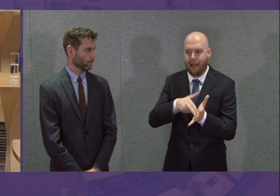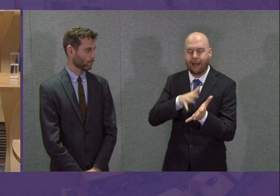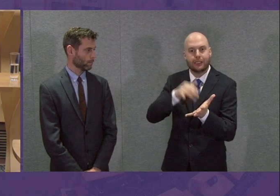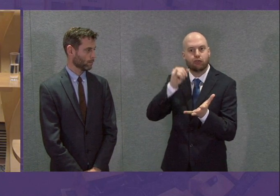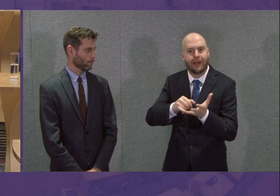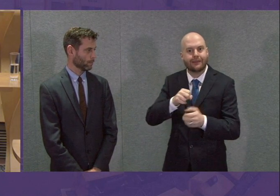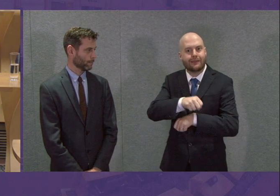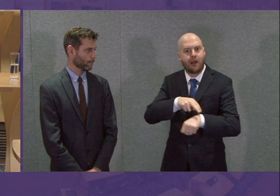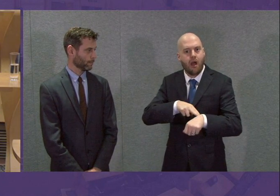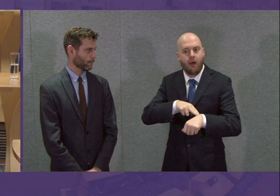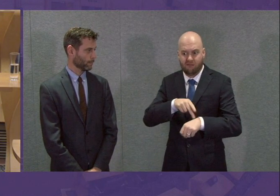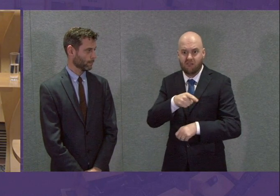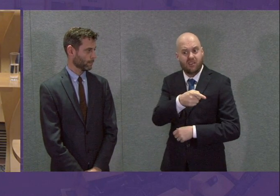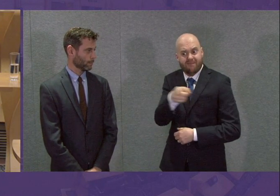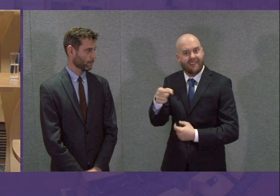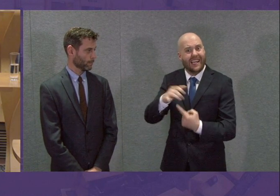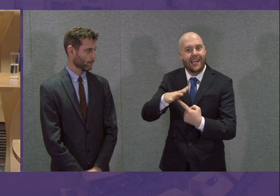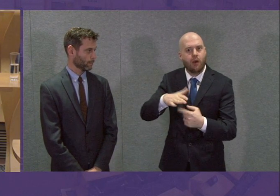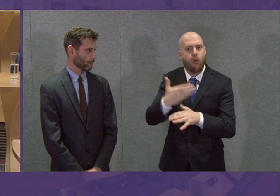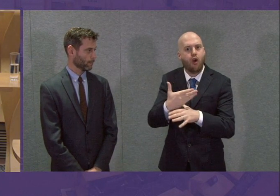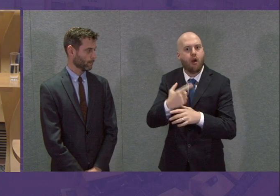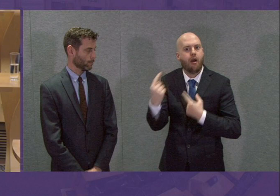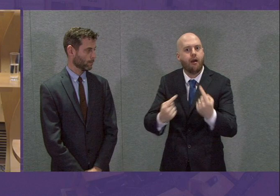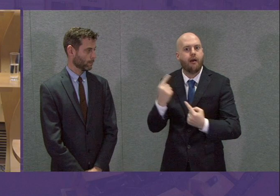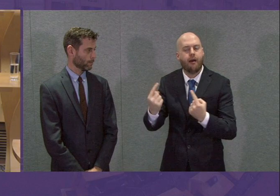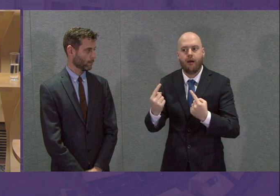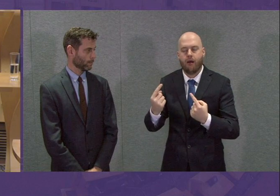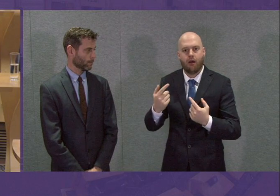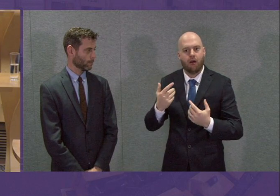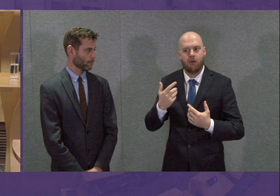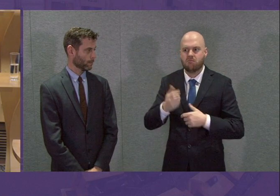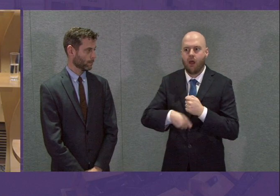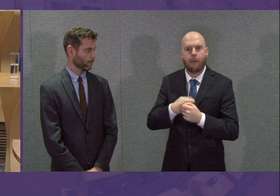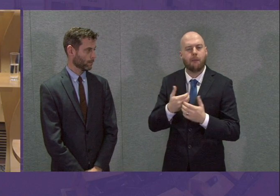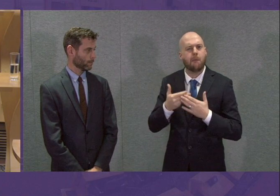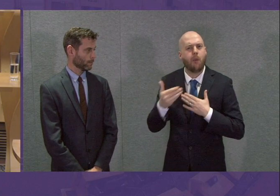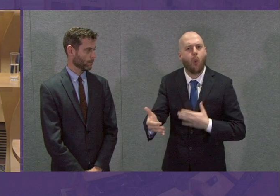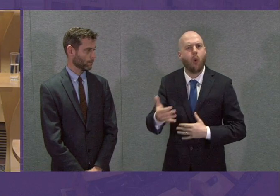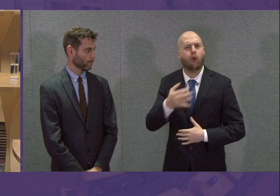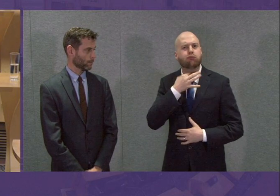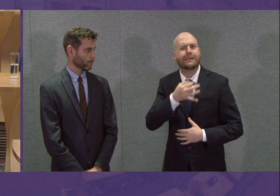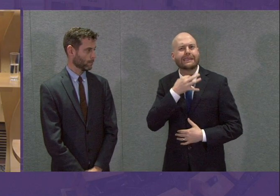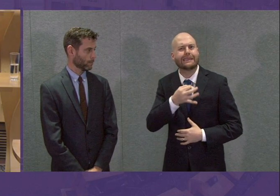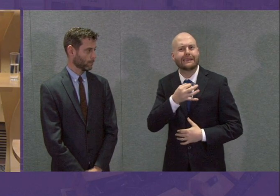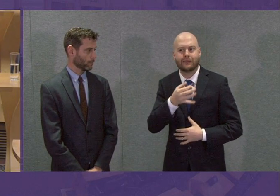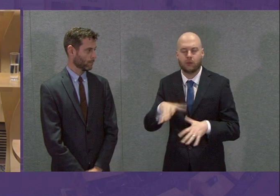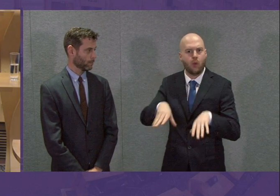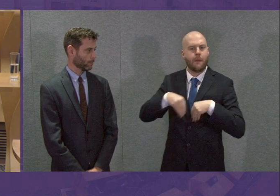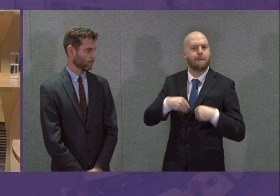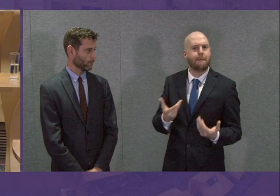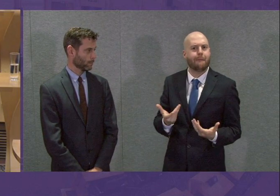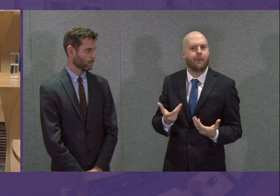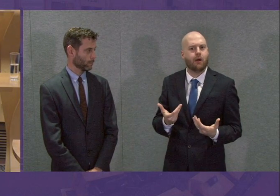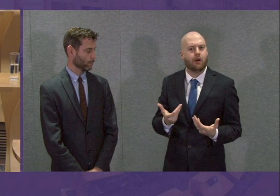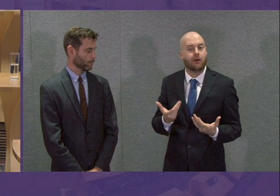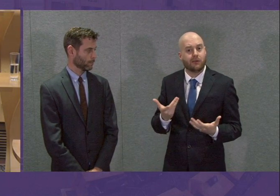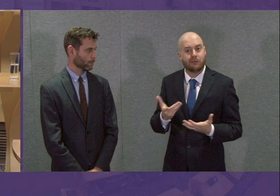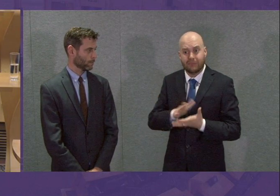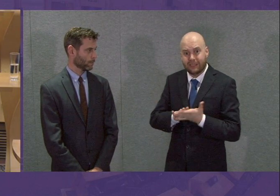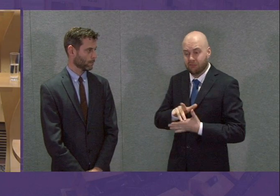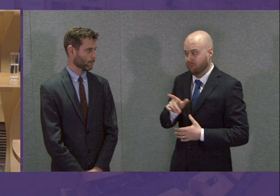workers, at increased unnecessary and avoidable risk. So what guarantee can the First Minister give